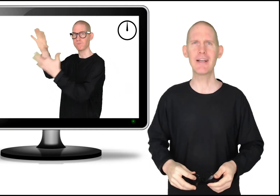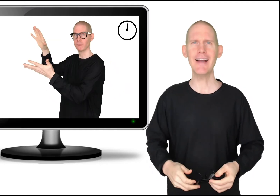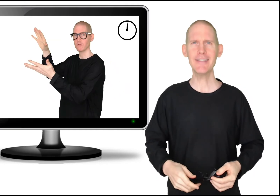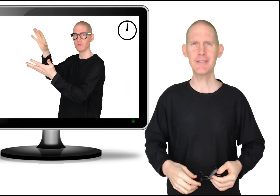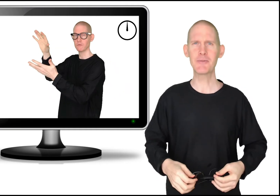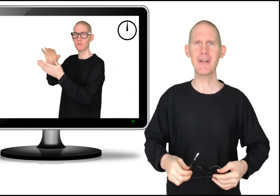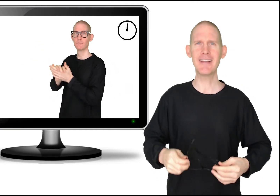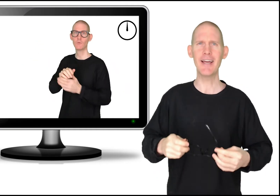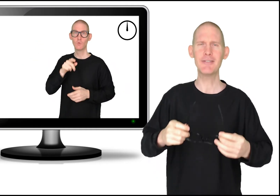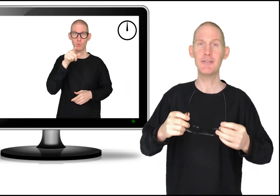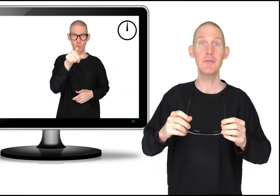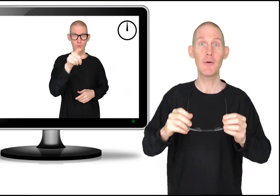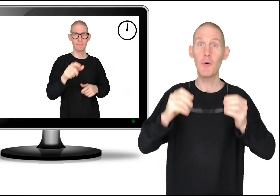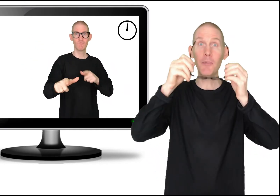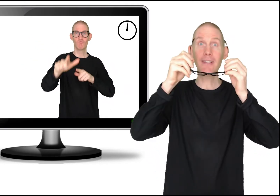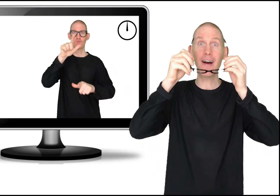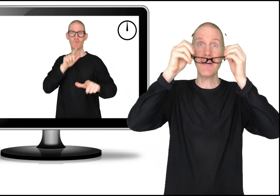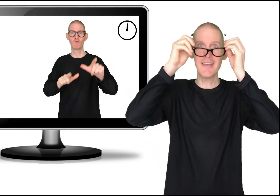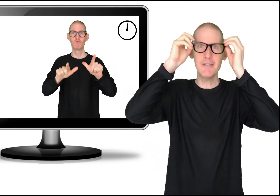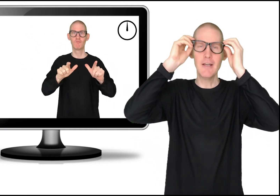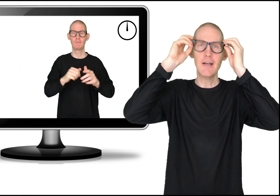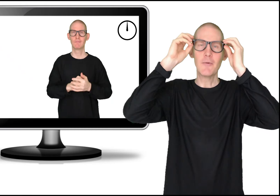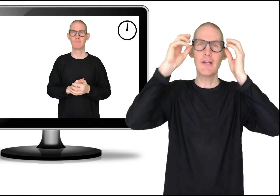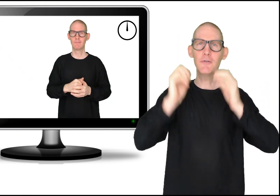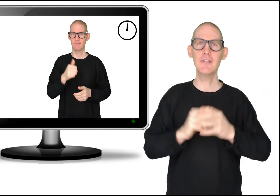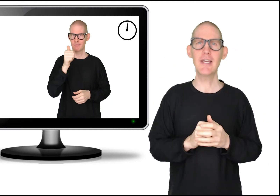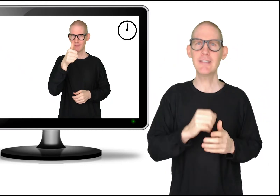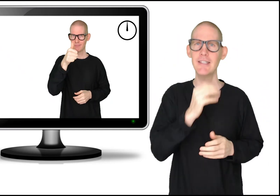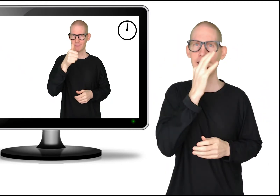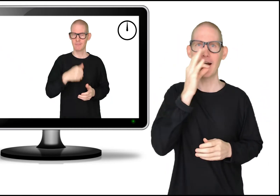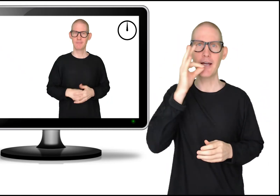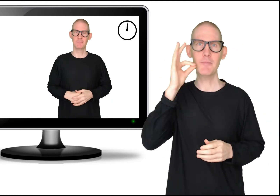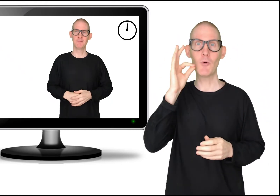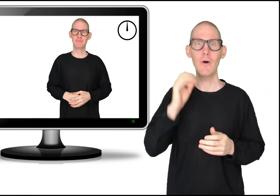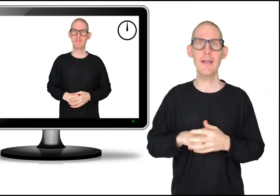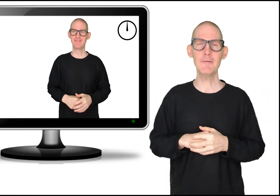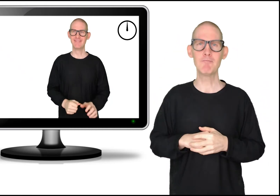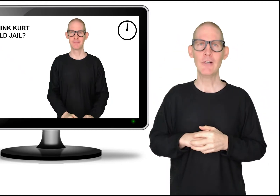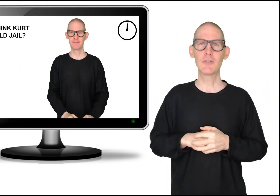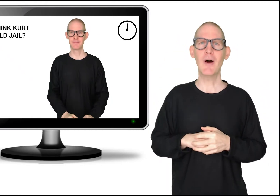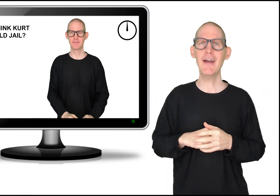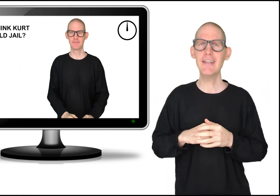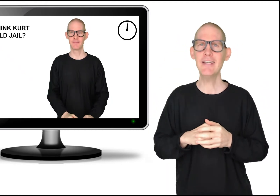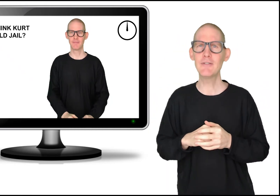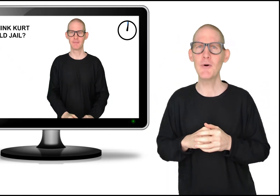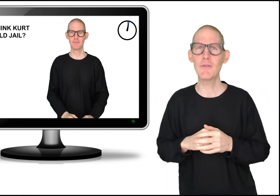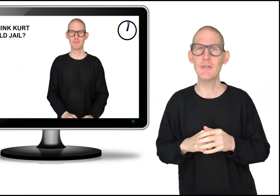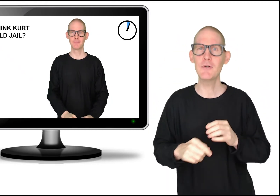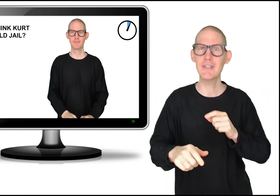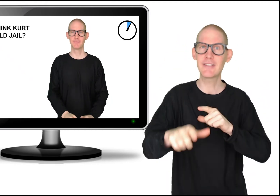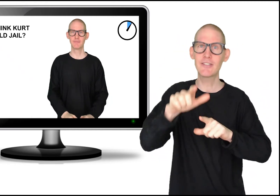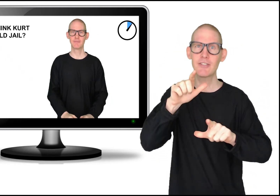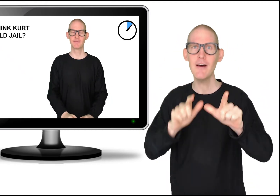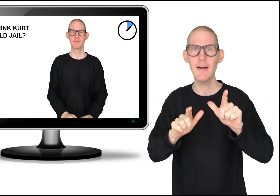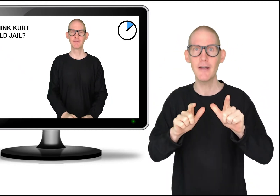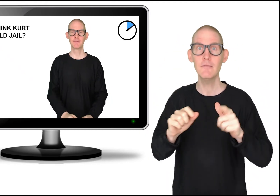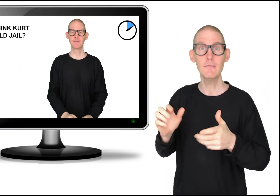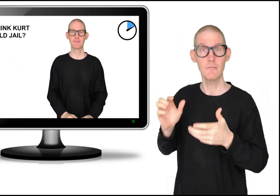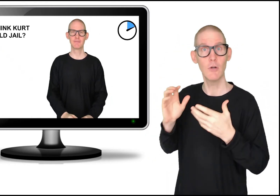glasses when I test you and I won't be talking. When I do the testing, I'm quiet. So I need to know that you can sign, you know,